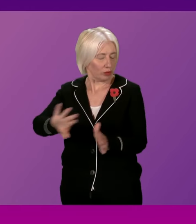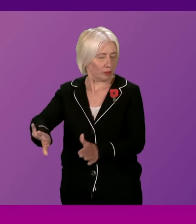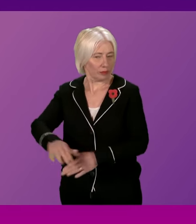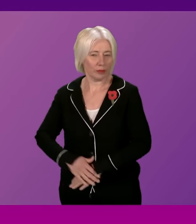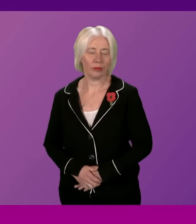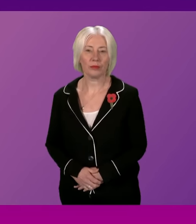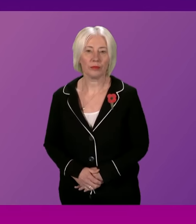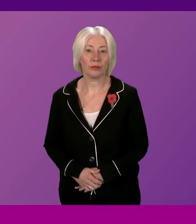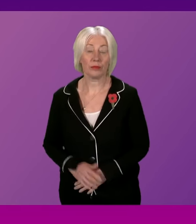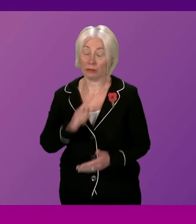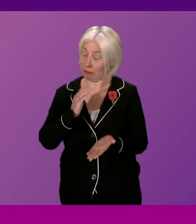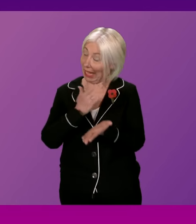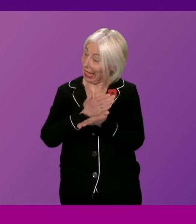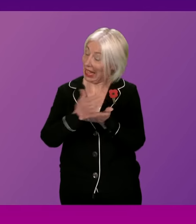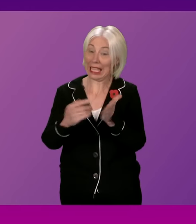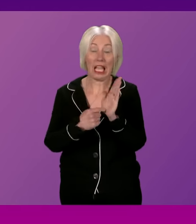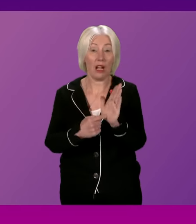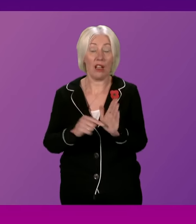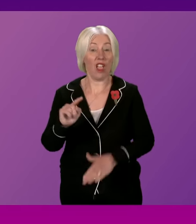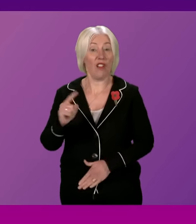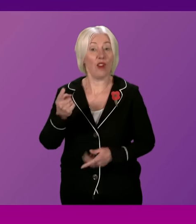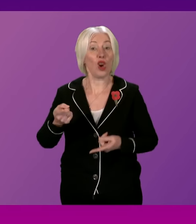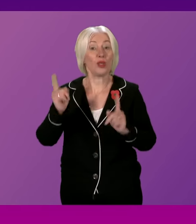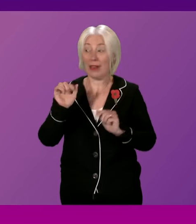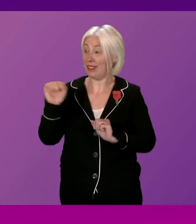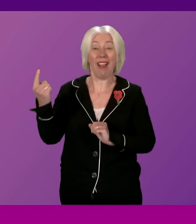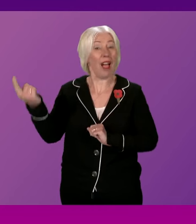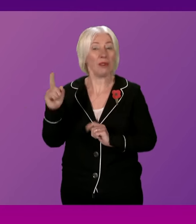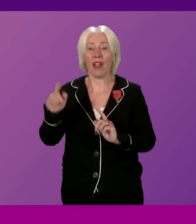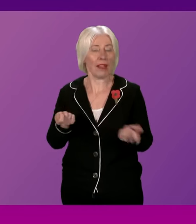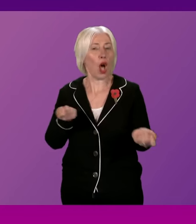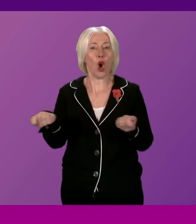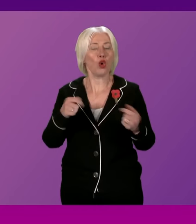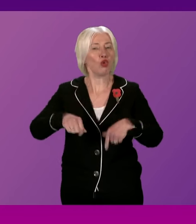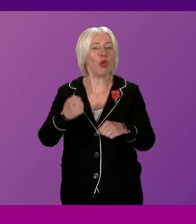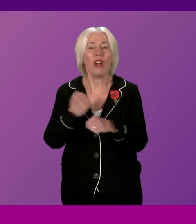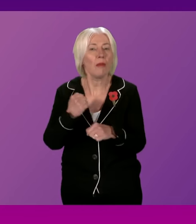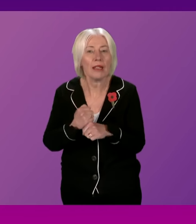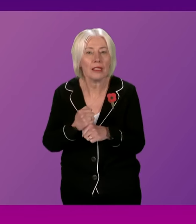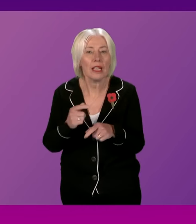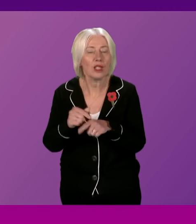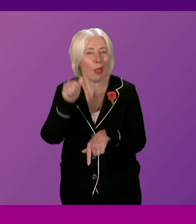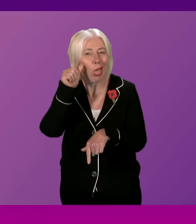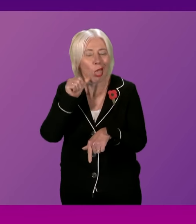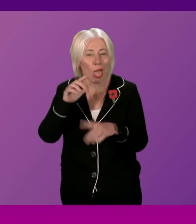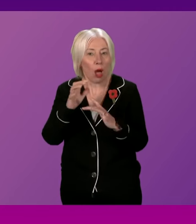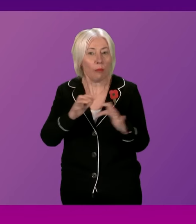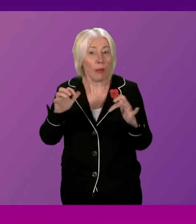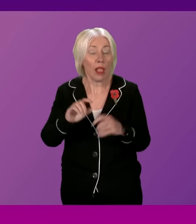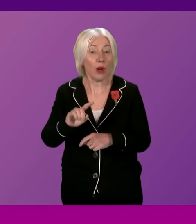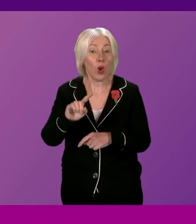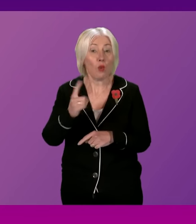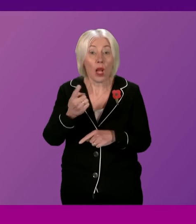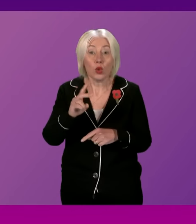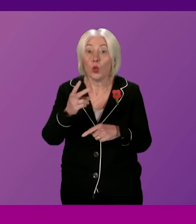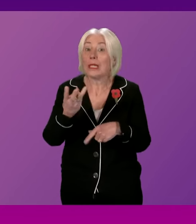It couldn't be clearer. The First Minister has lost control of his government, and he appears to have misled Parliament on more than one occasion.